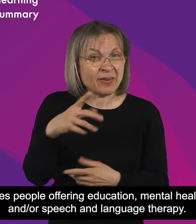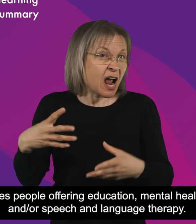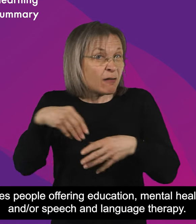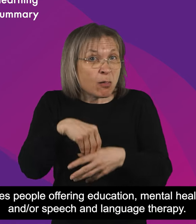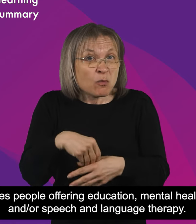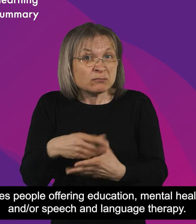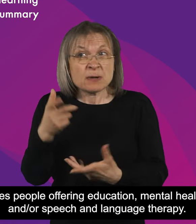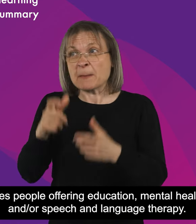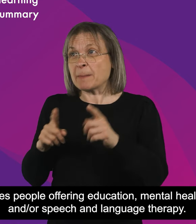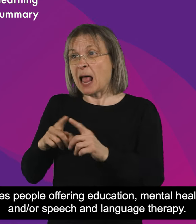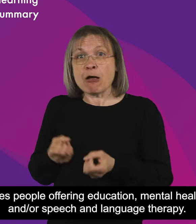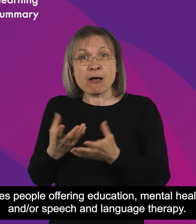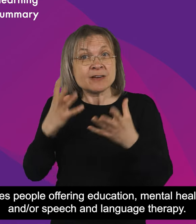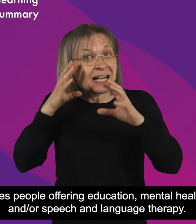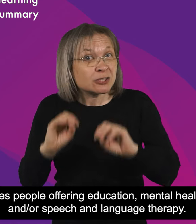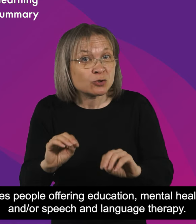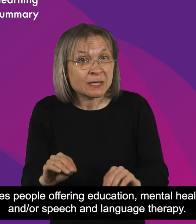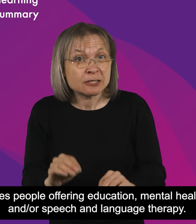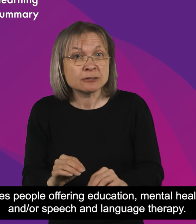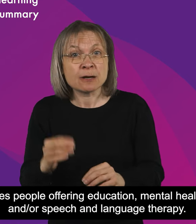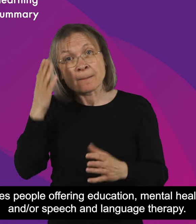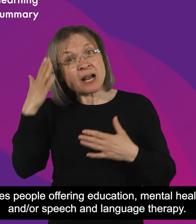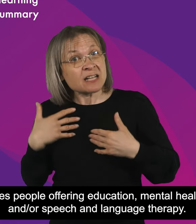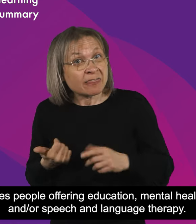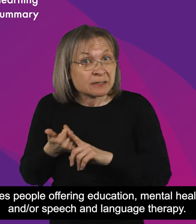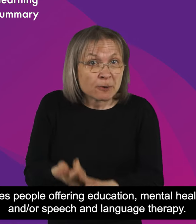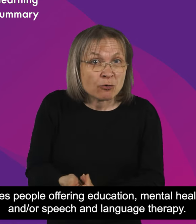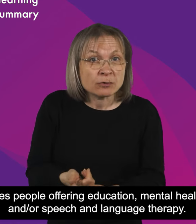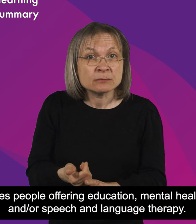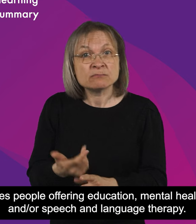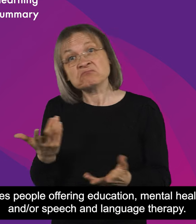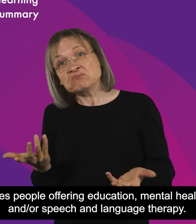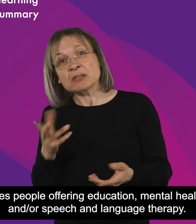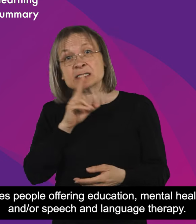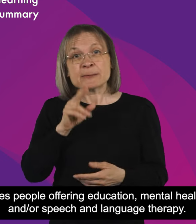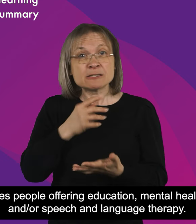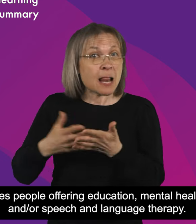This includes people offering education, mental health support and or speech and language therapy.